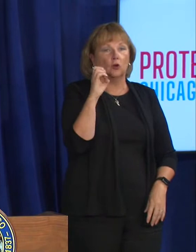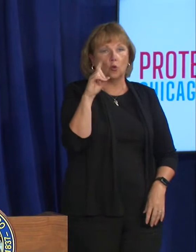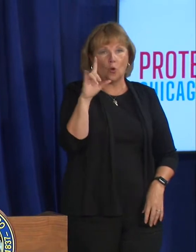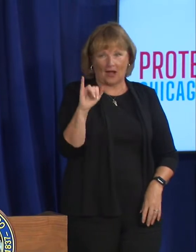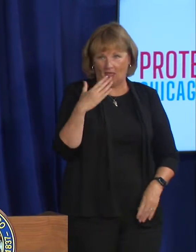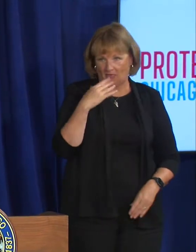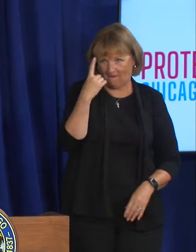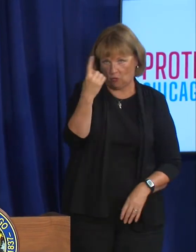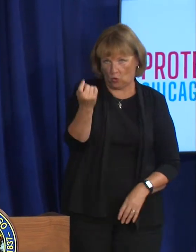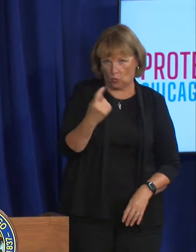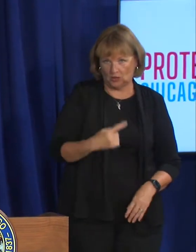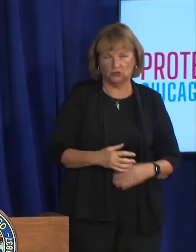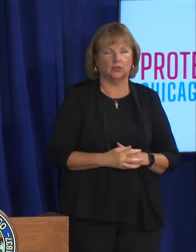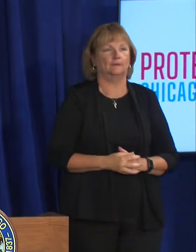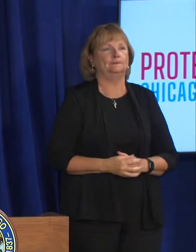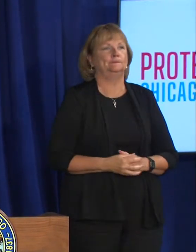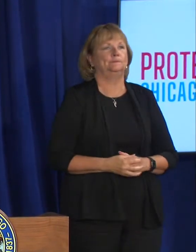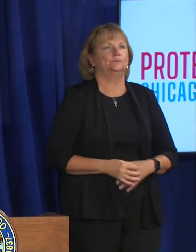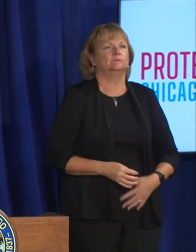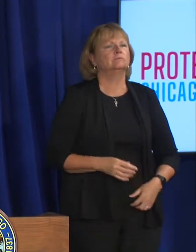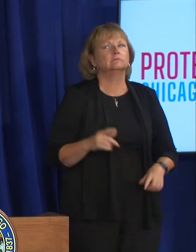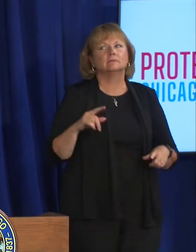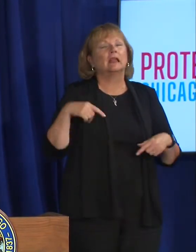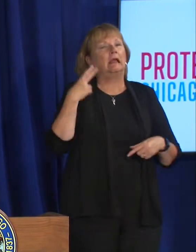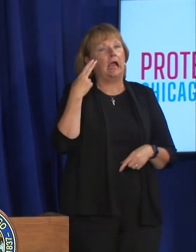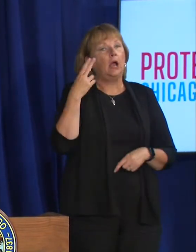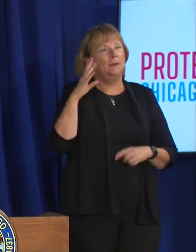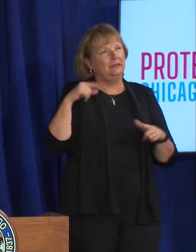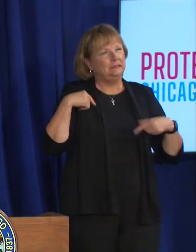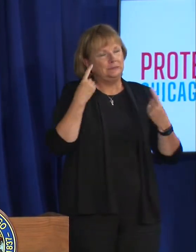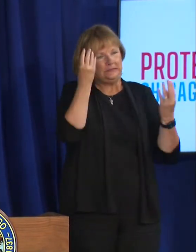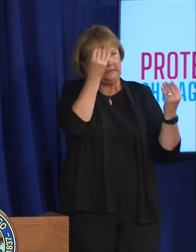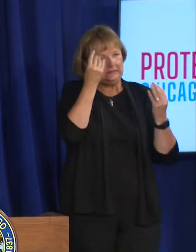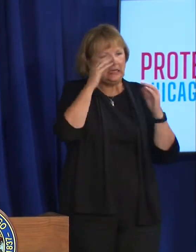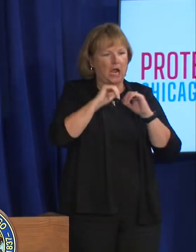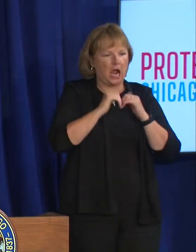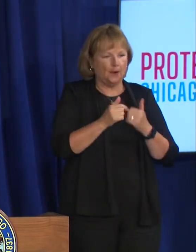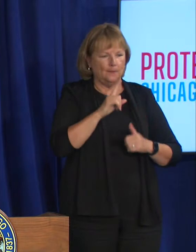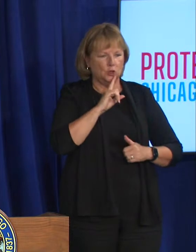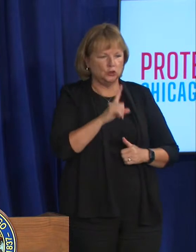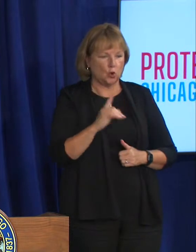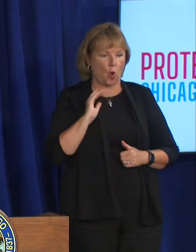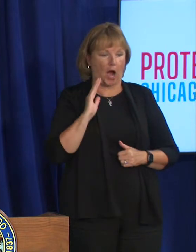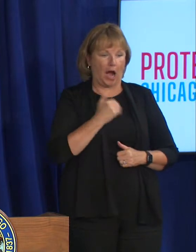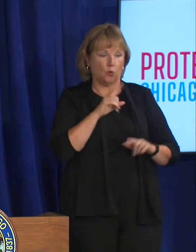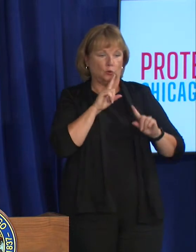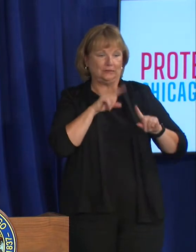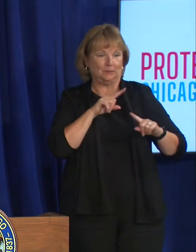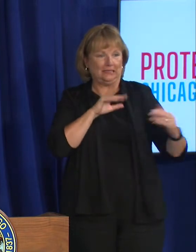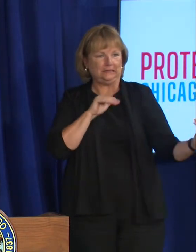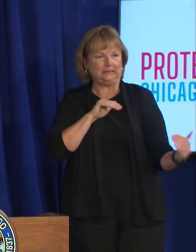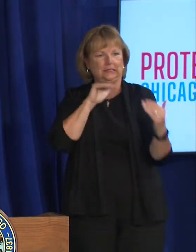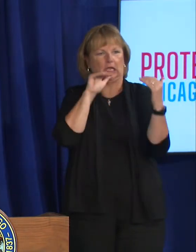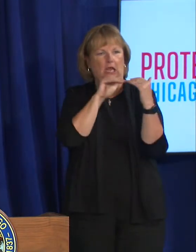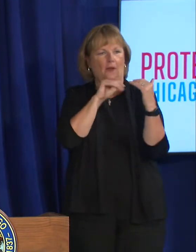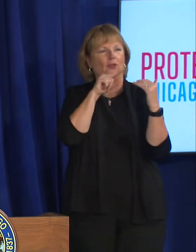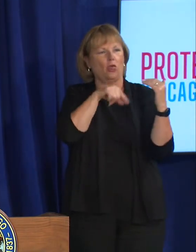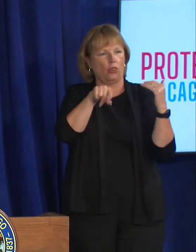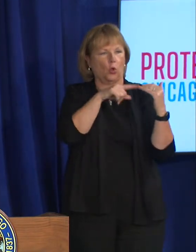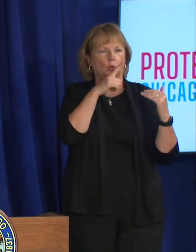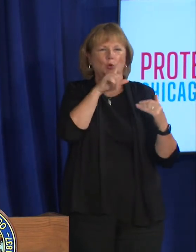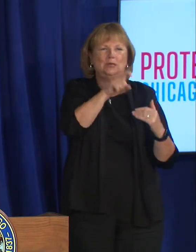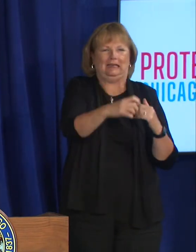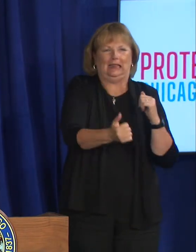we we've been thinking a lot about how to make sure that the response is equitable and reaching people who need it the most